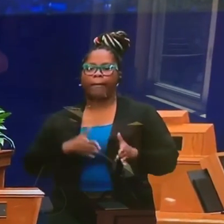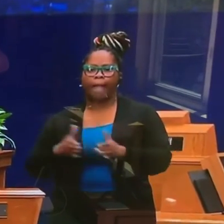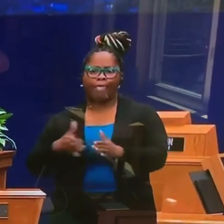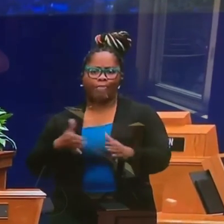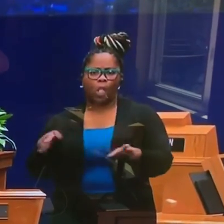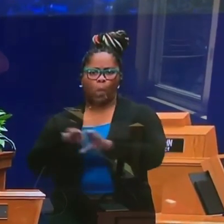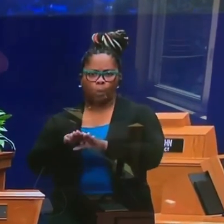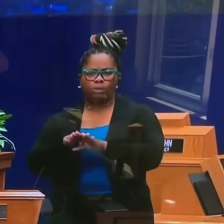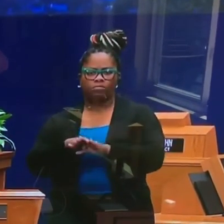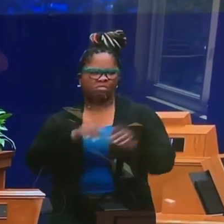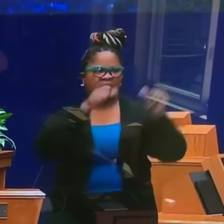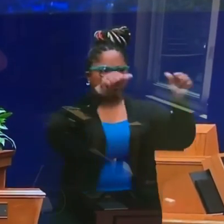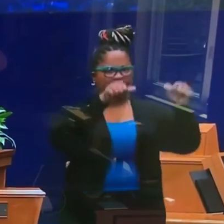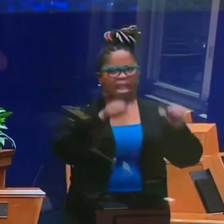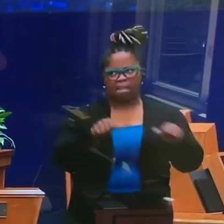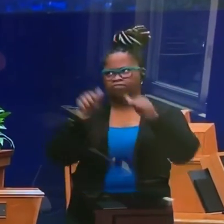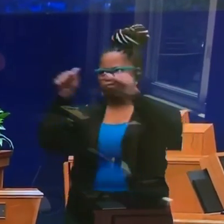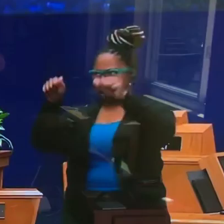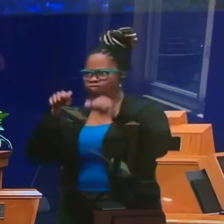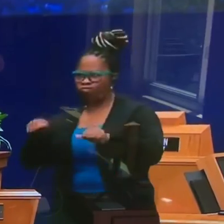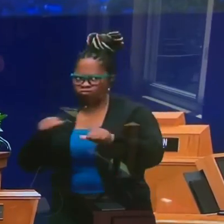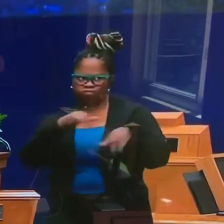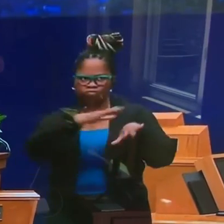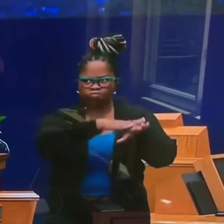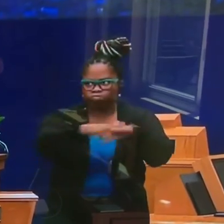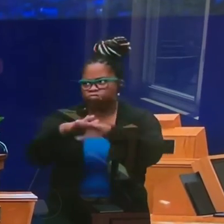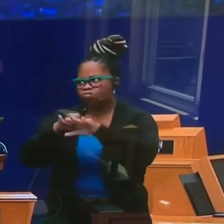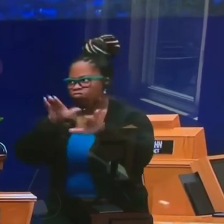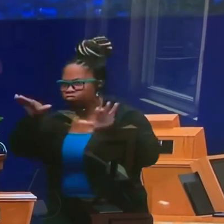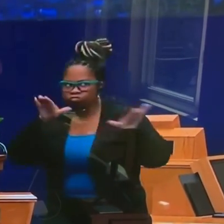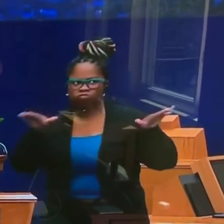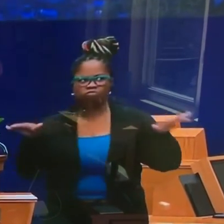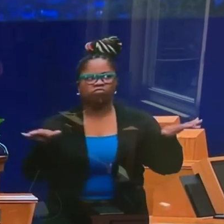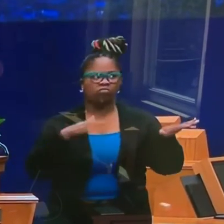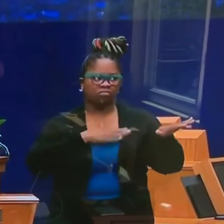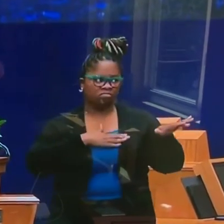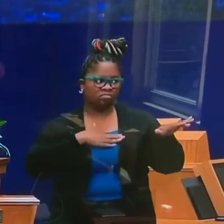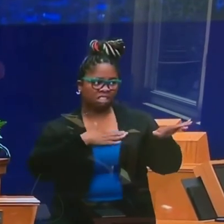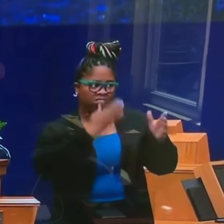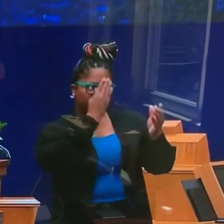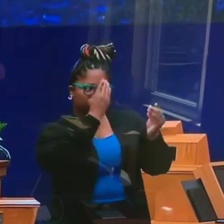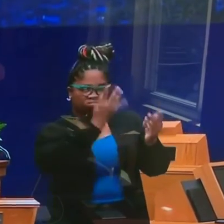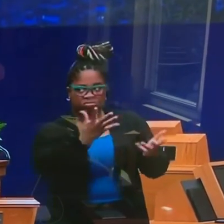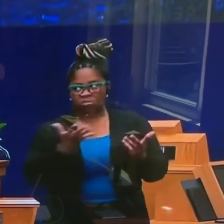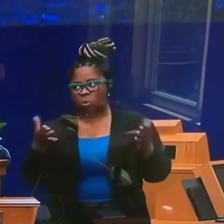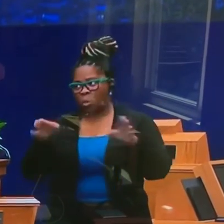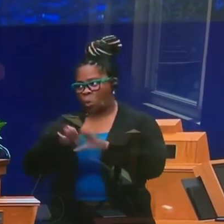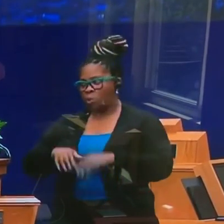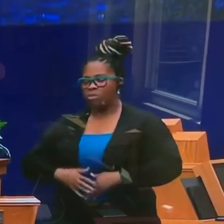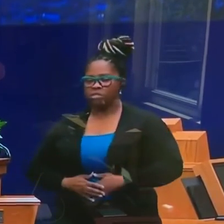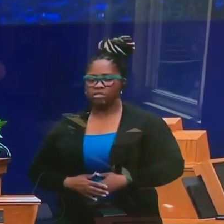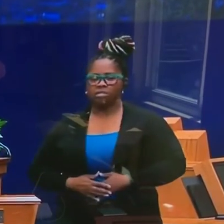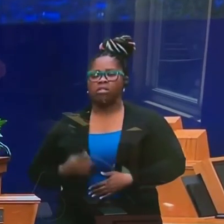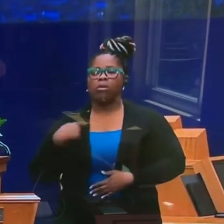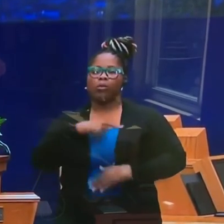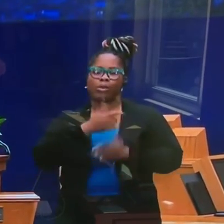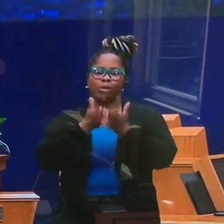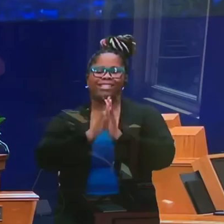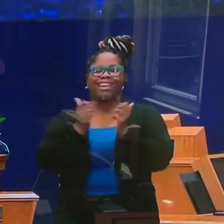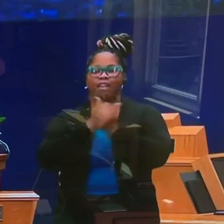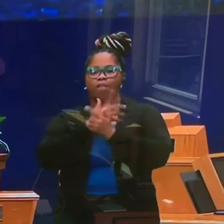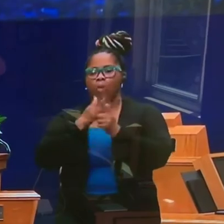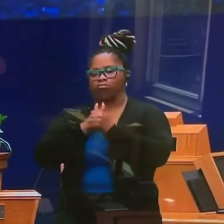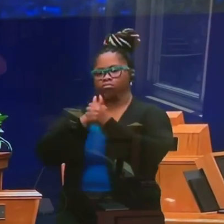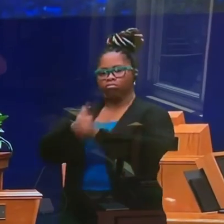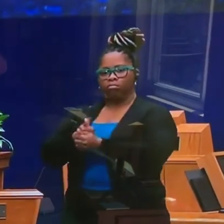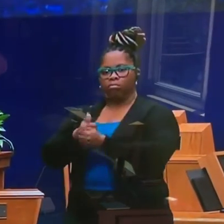posting signs and taking other steps to notify beach patrons of these closures. We request that everyone abide by the health